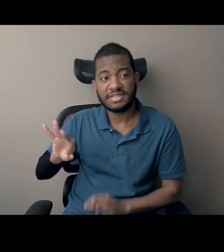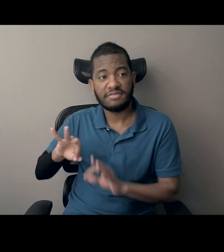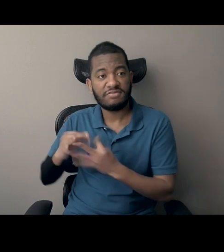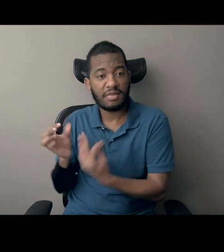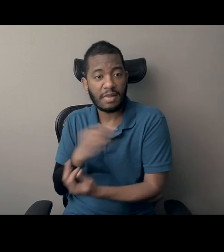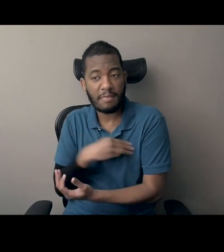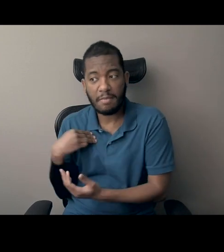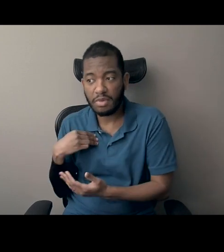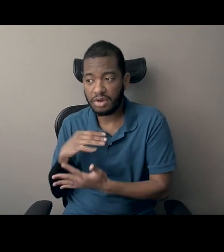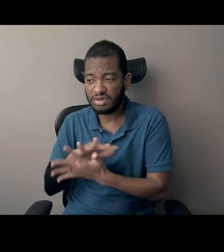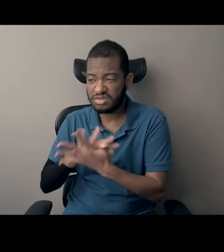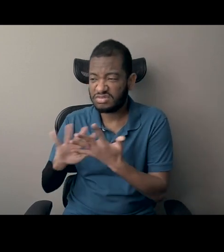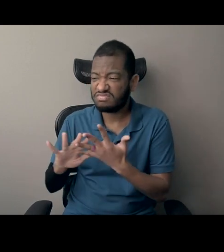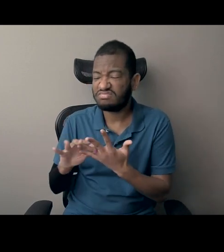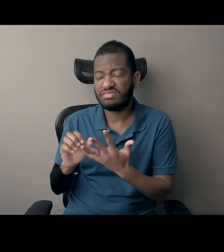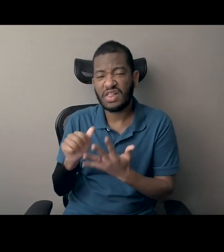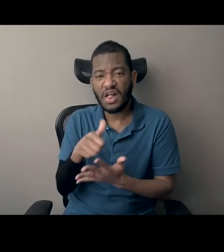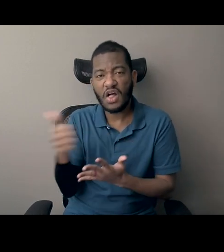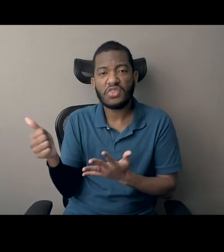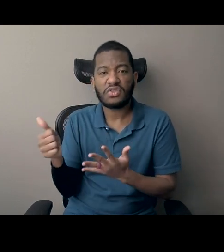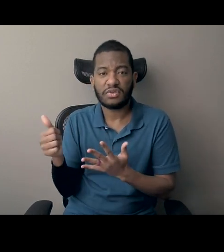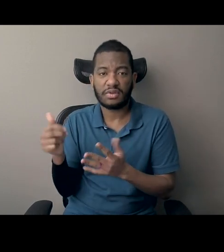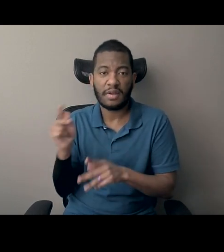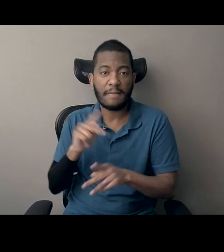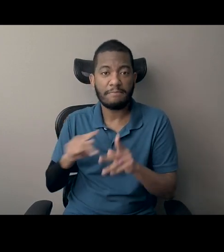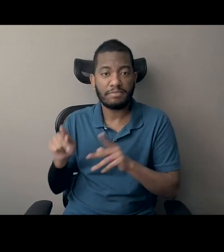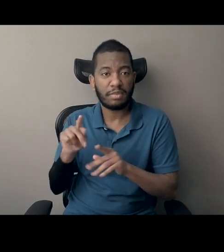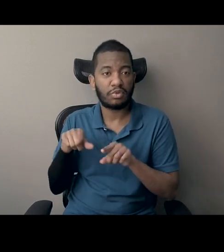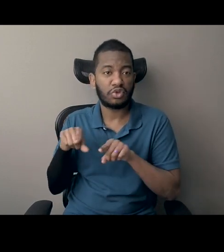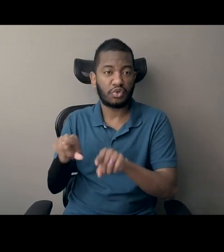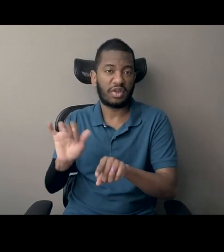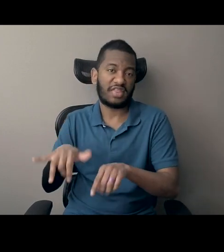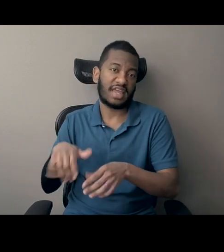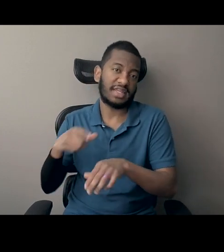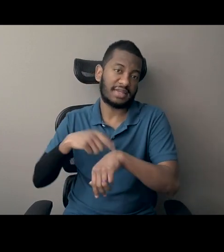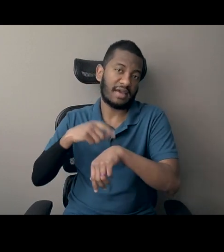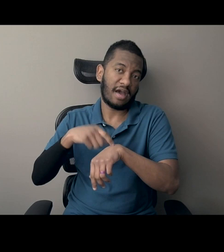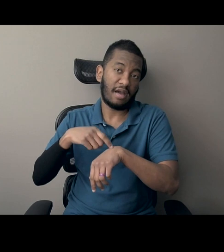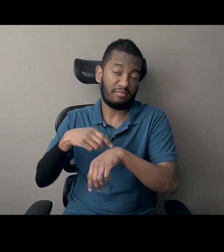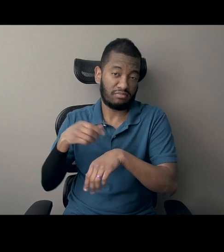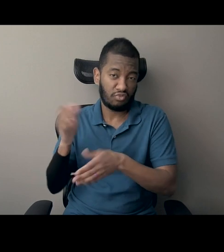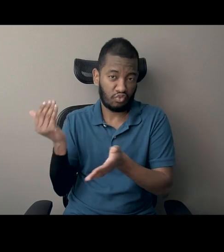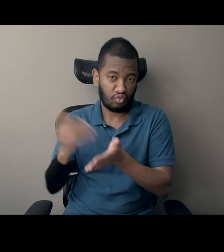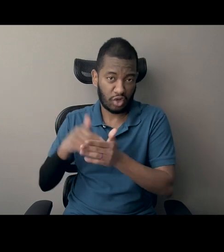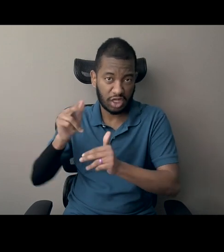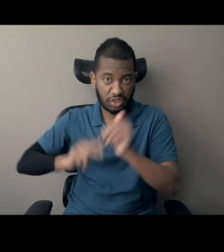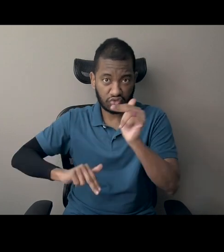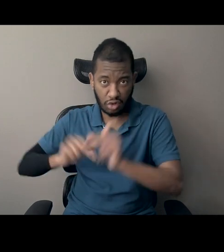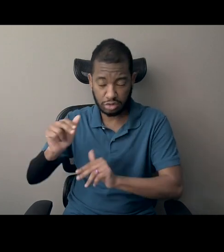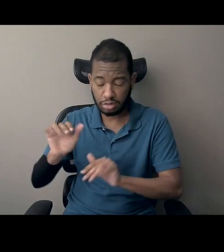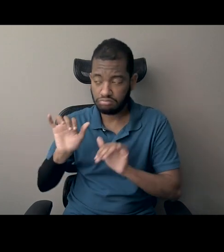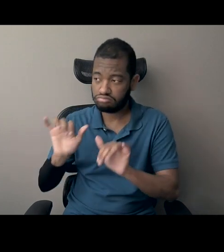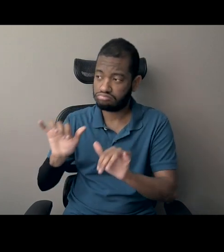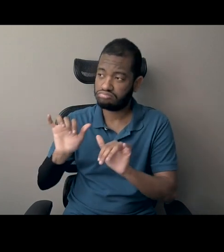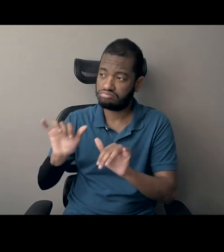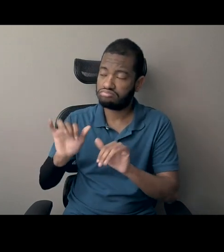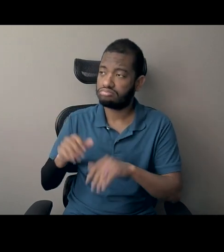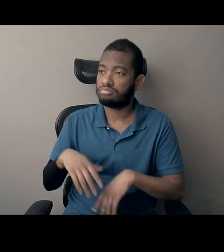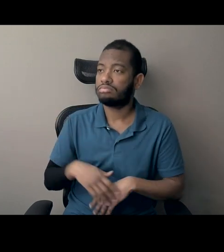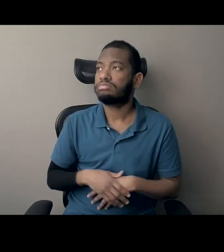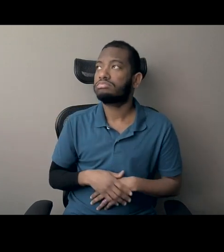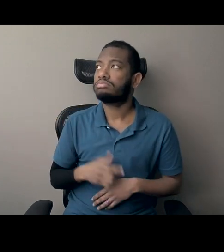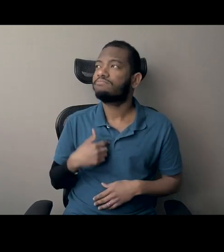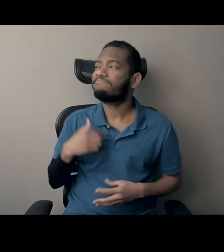sort of all of these other figures of reconstruction. And so that makes me think a little bit about